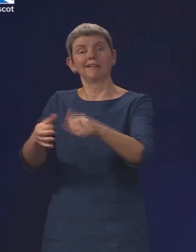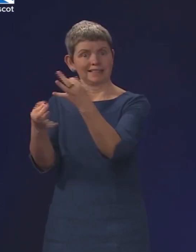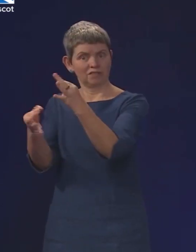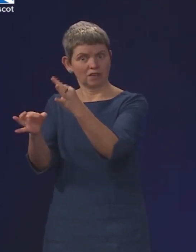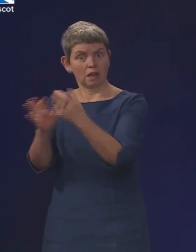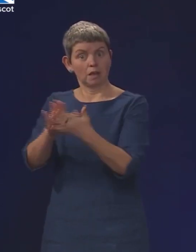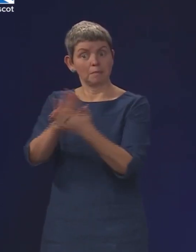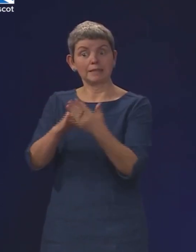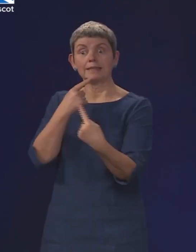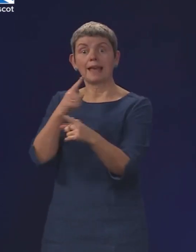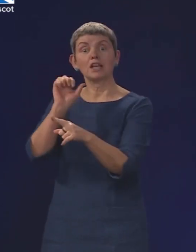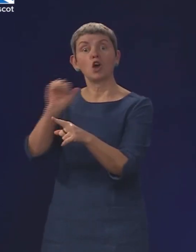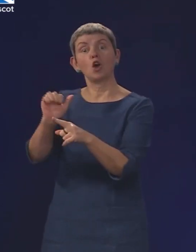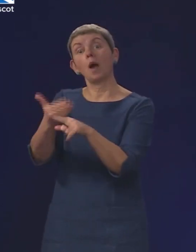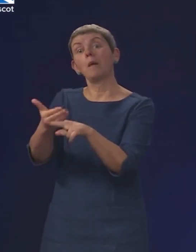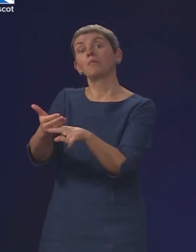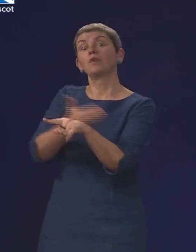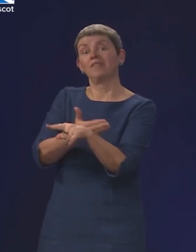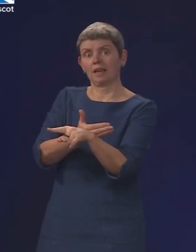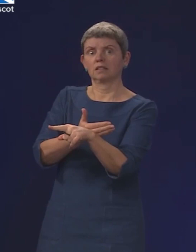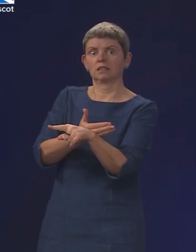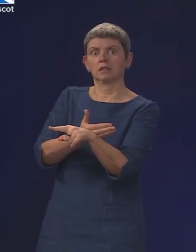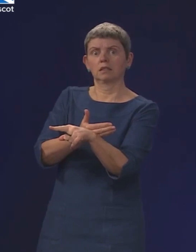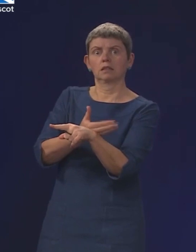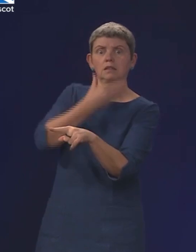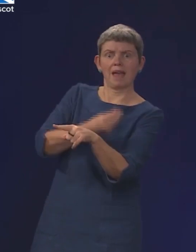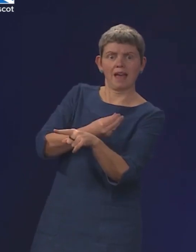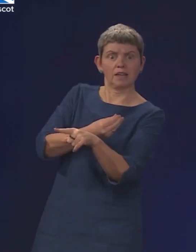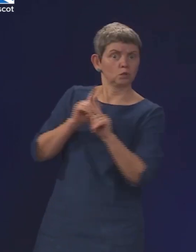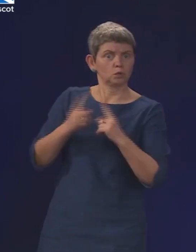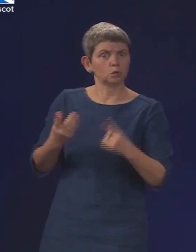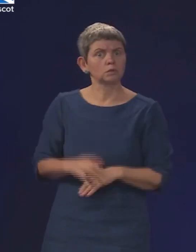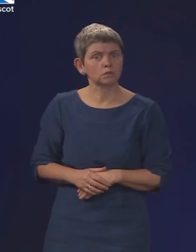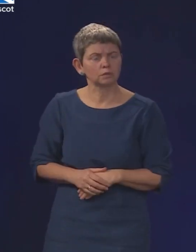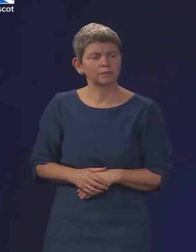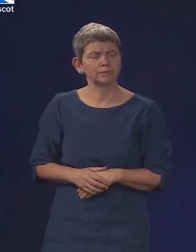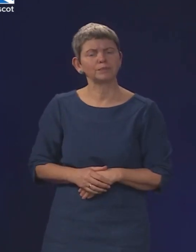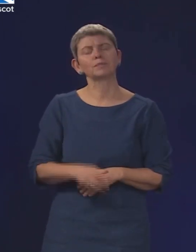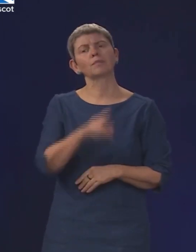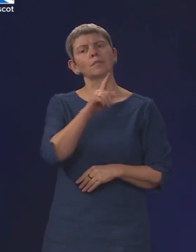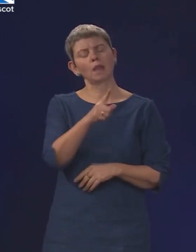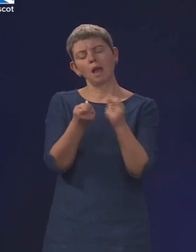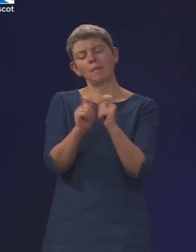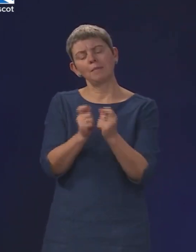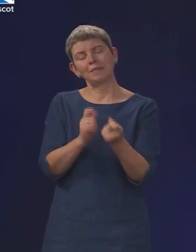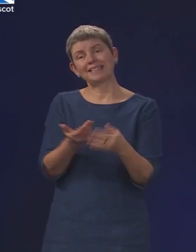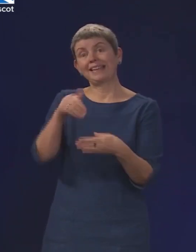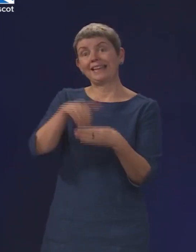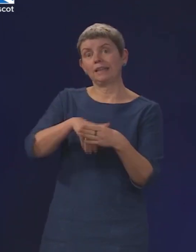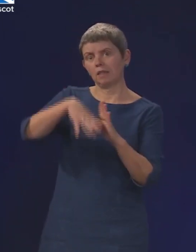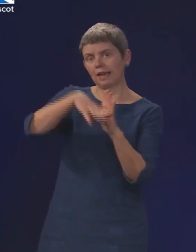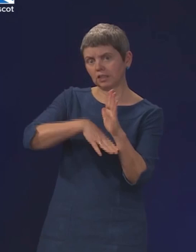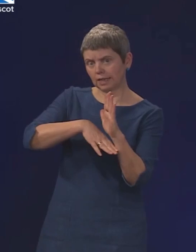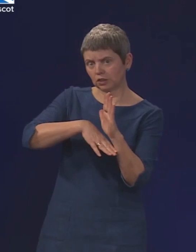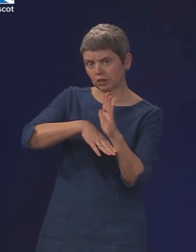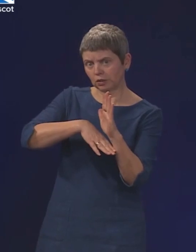The legislation and the specific amendments that were put into the legislation around the ability to